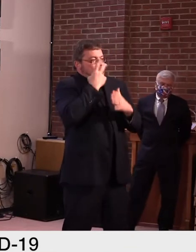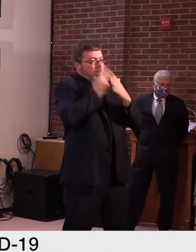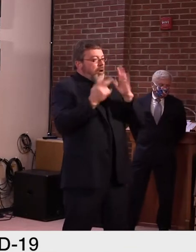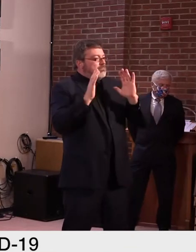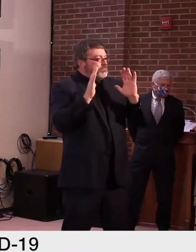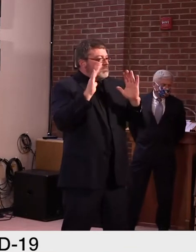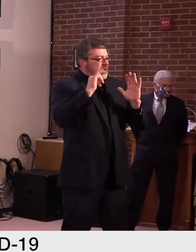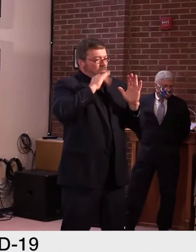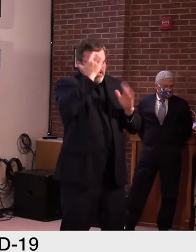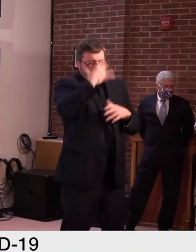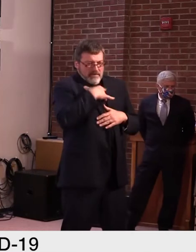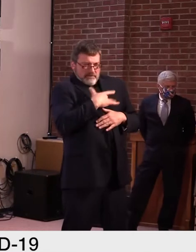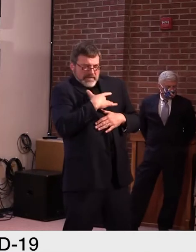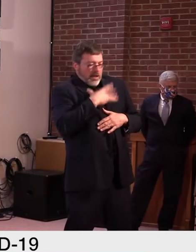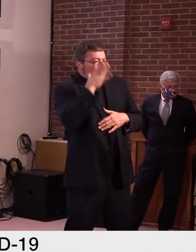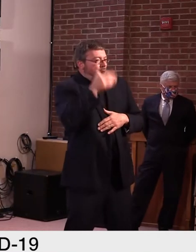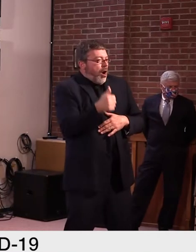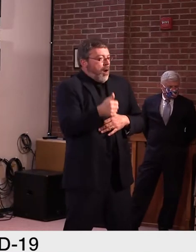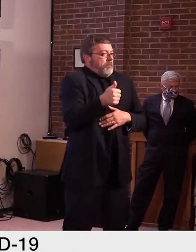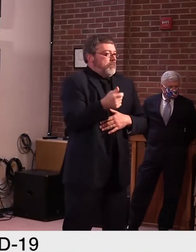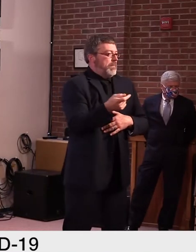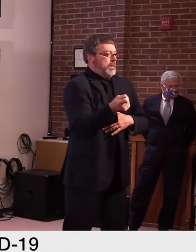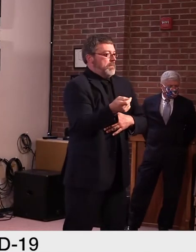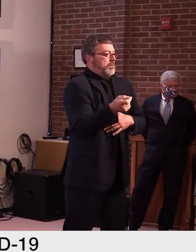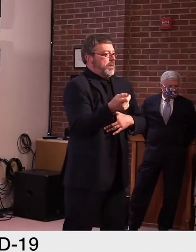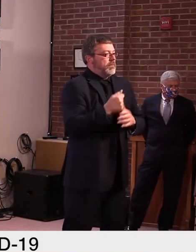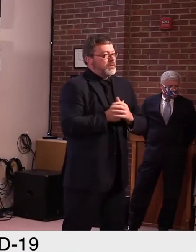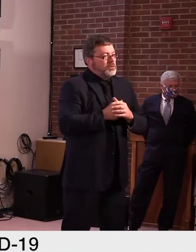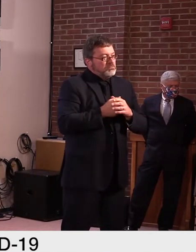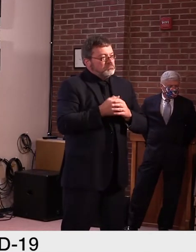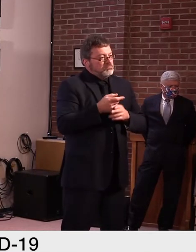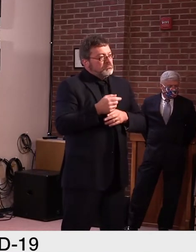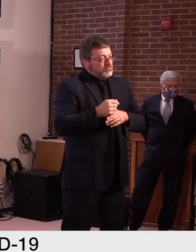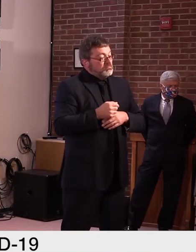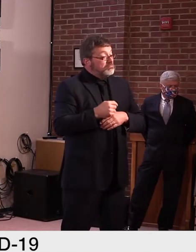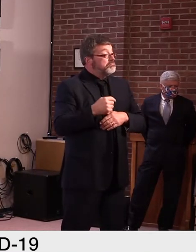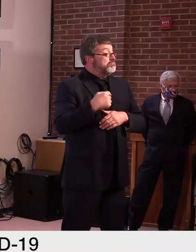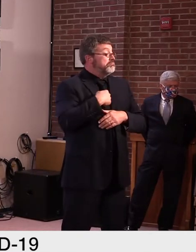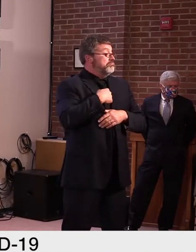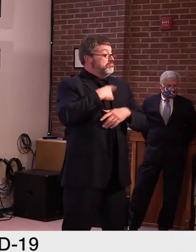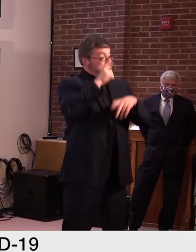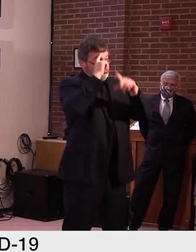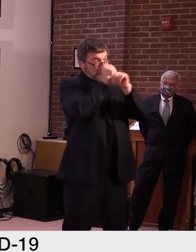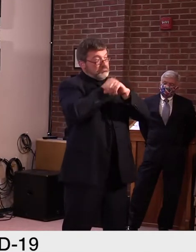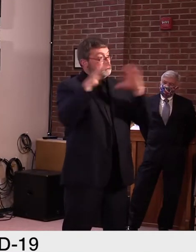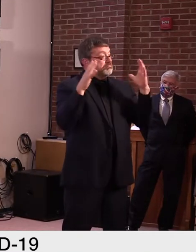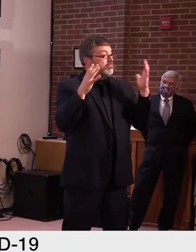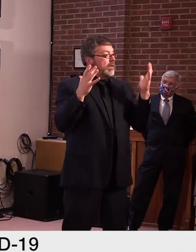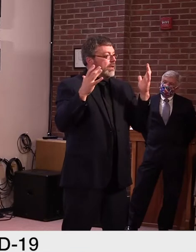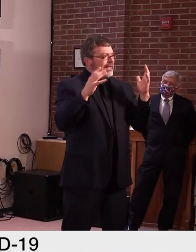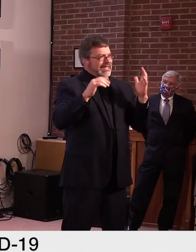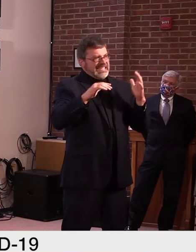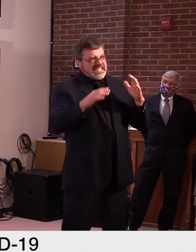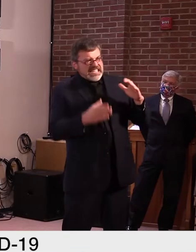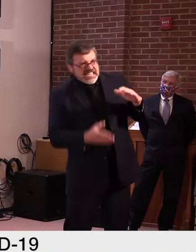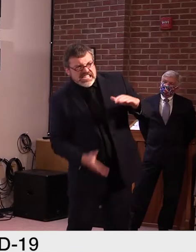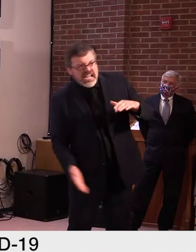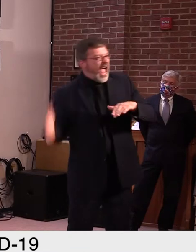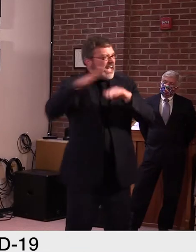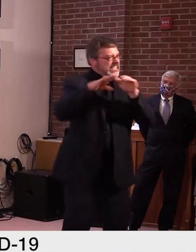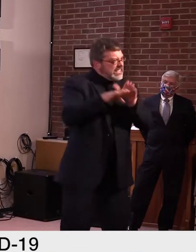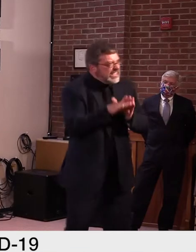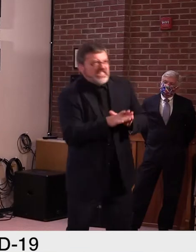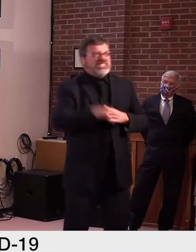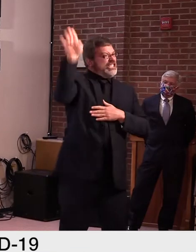again, even with a projected increase, it's not giving us concern based on the level of that